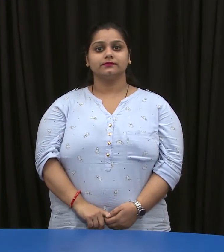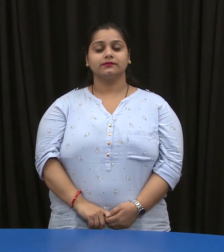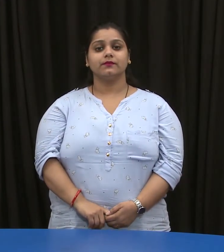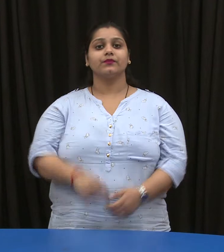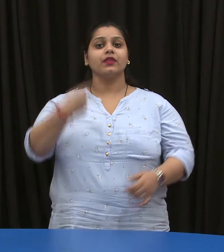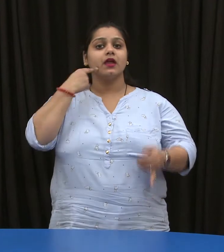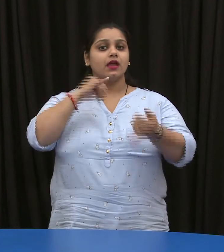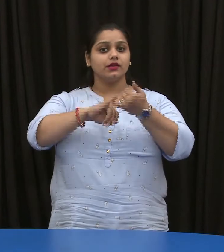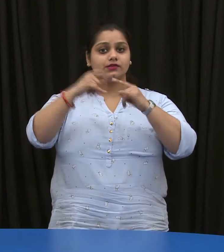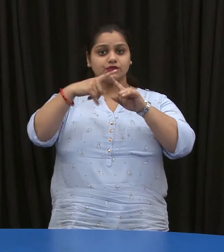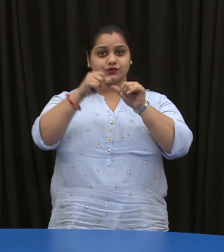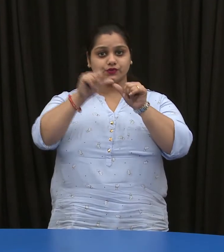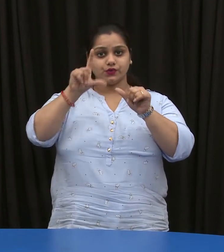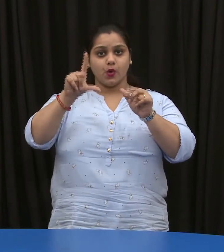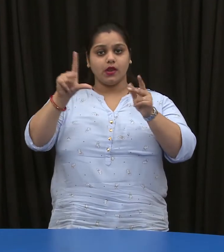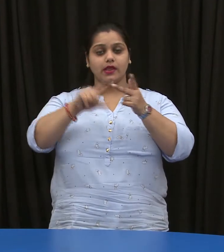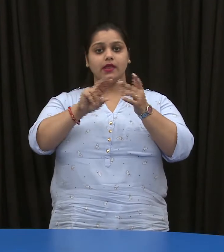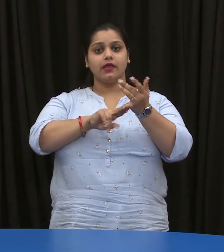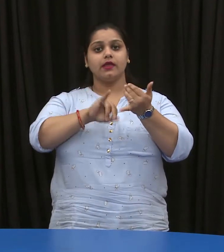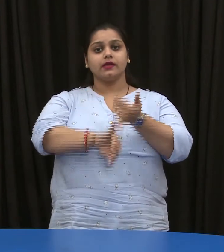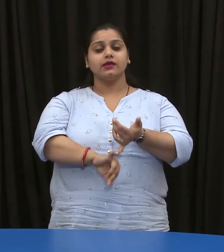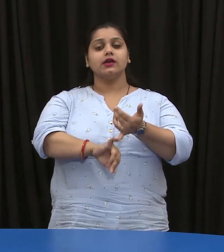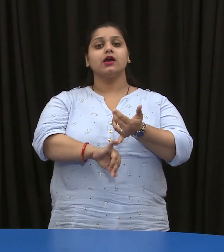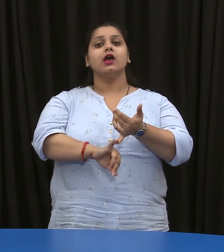software and hardware.